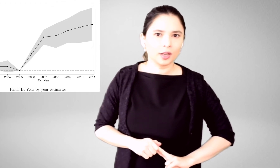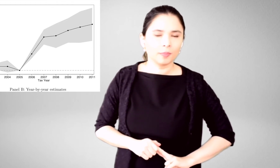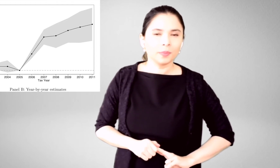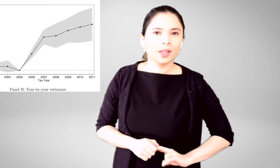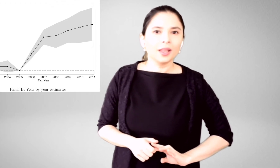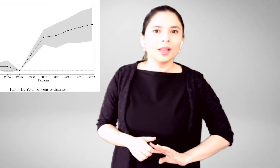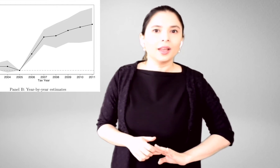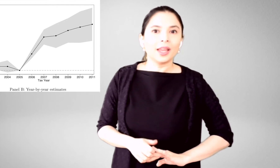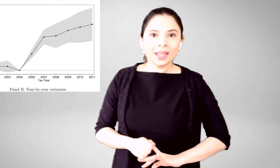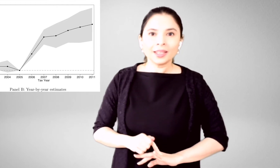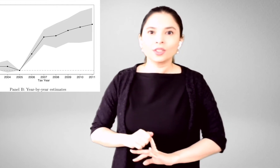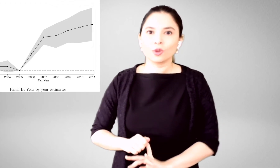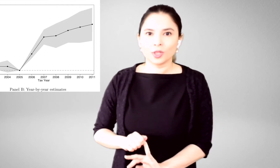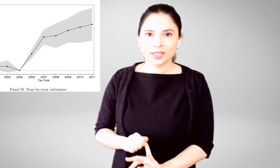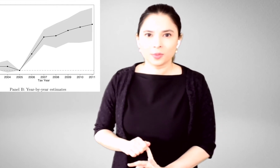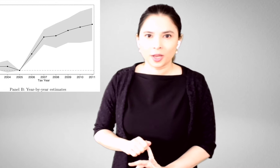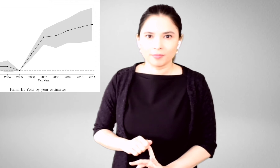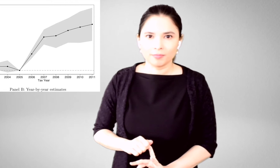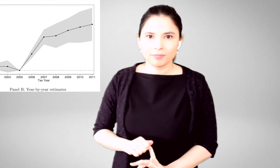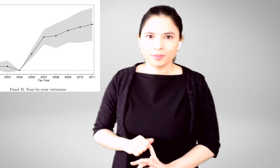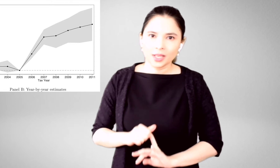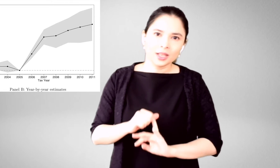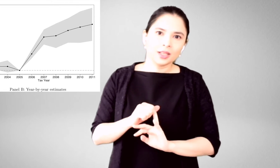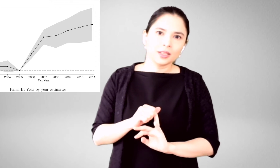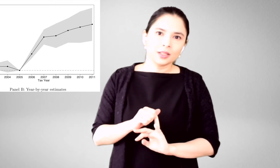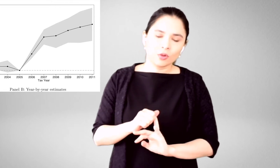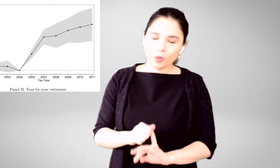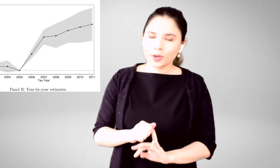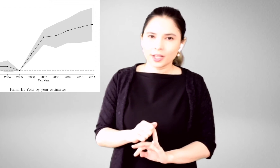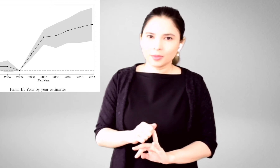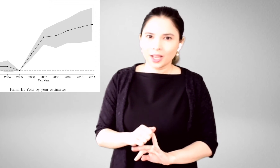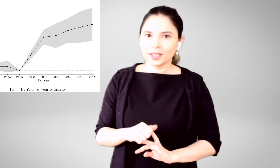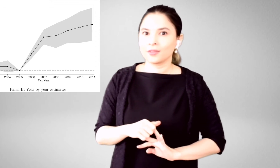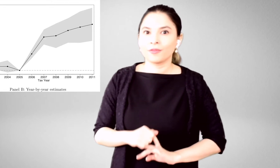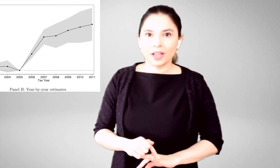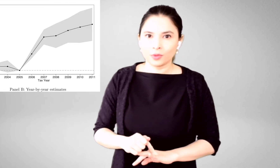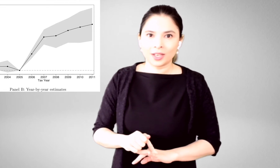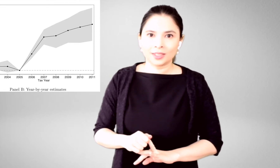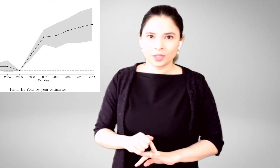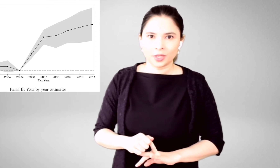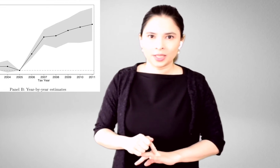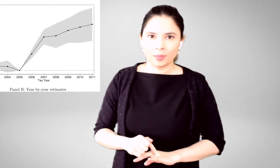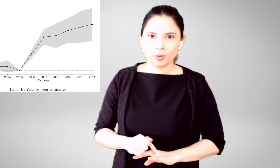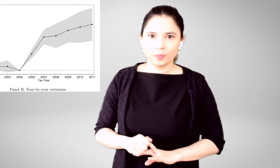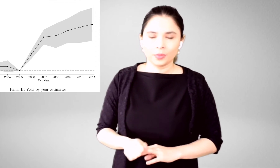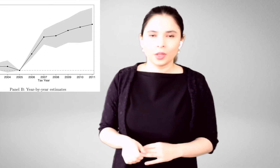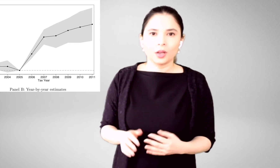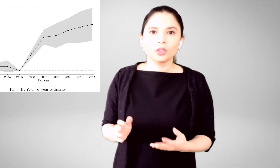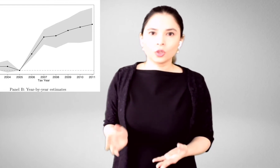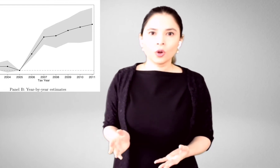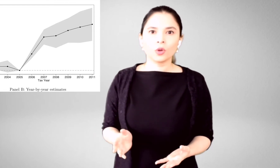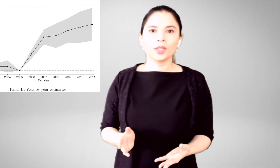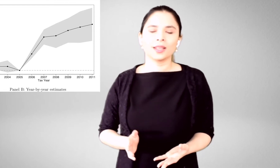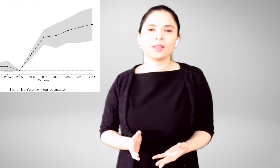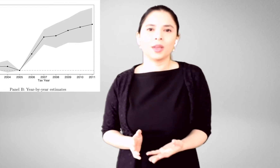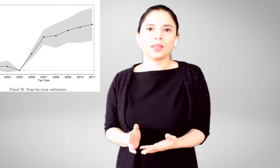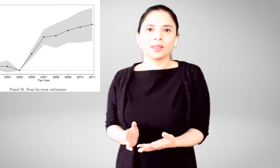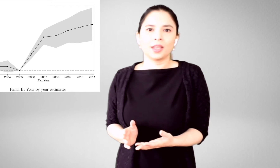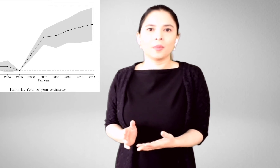income, and total taxes paid. Corporate income tax, value-added tax, for example. In total, we estimate that the